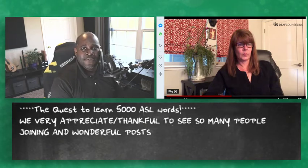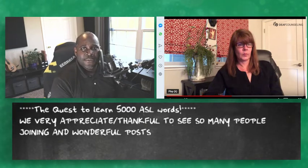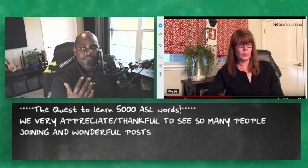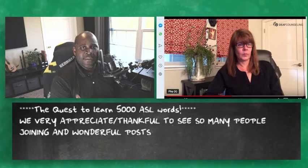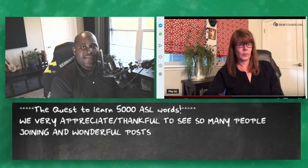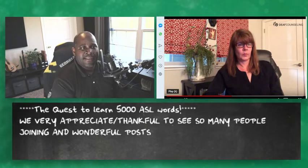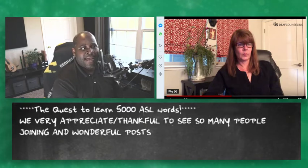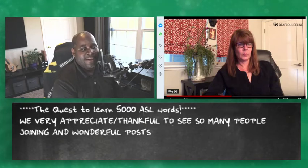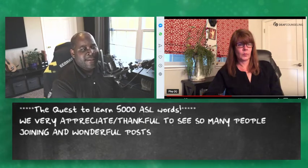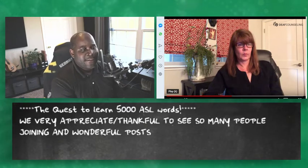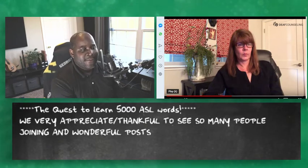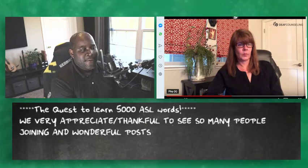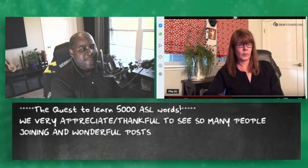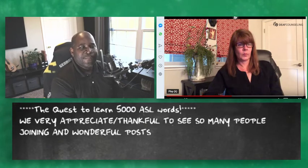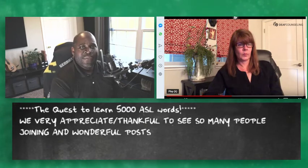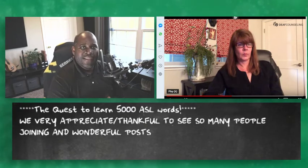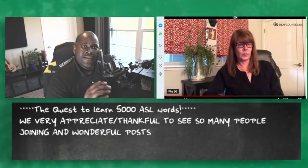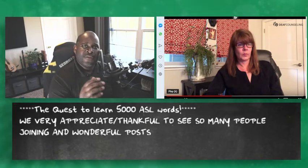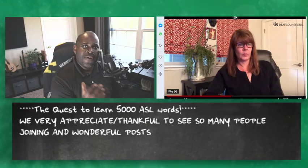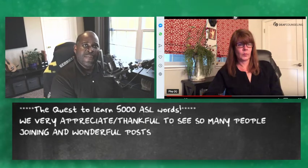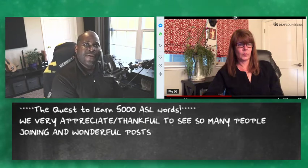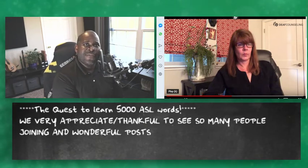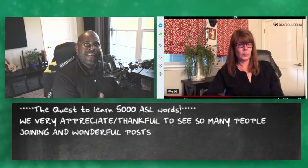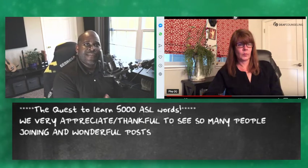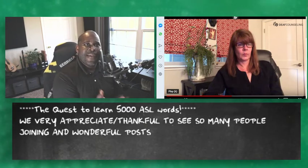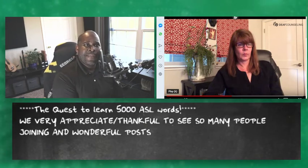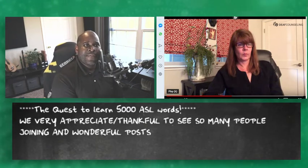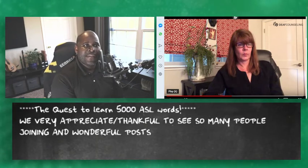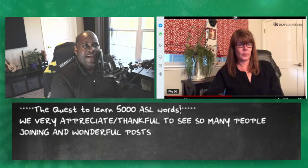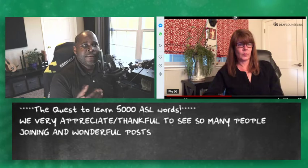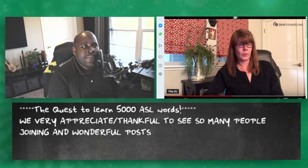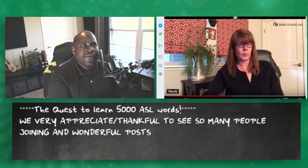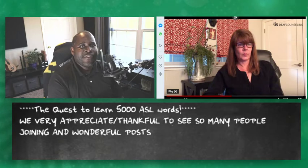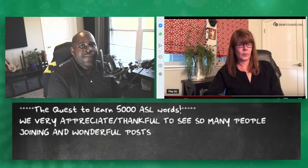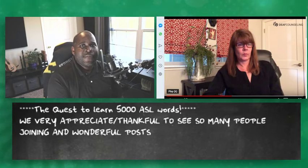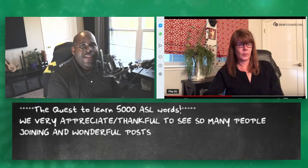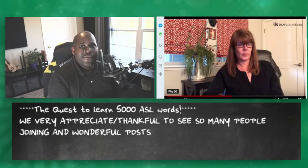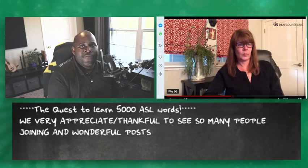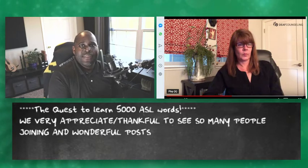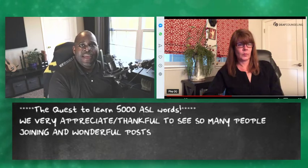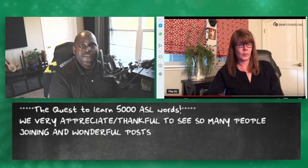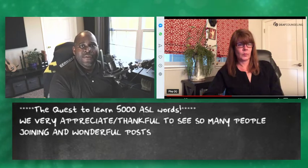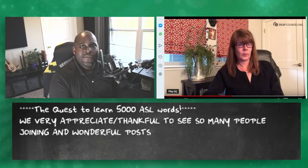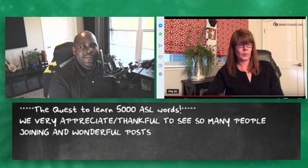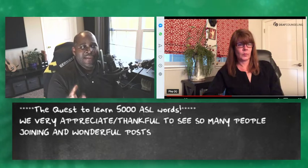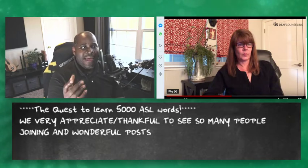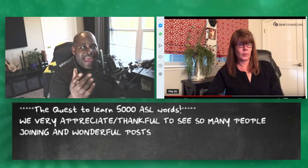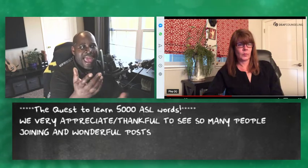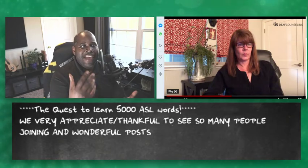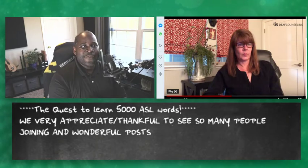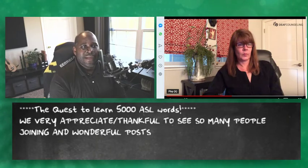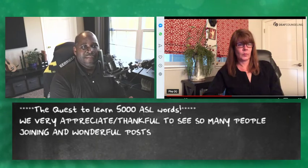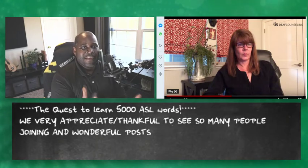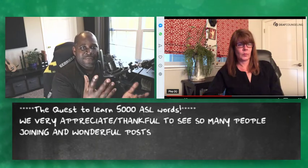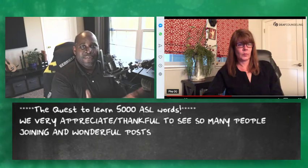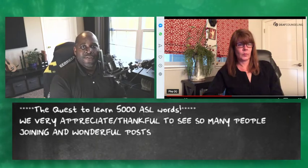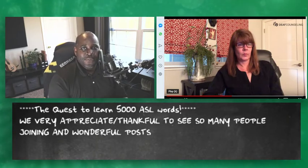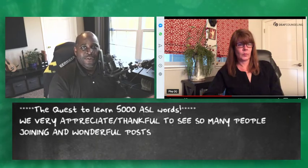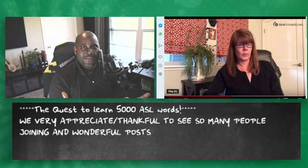the source means a lot so don't post things that make people scared post the information from the experts as they're giving it from the source